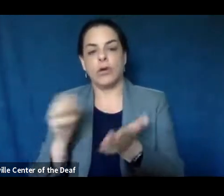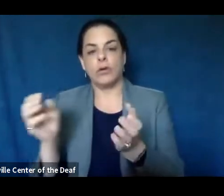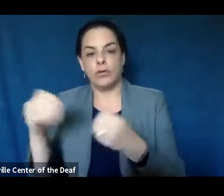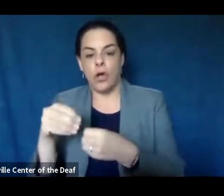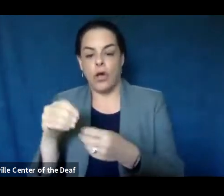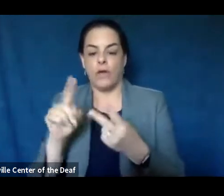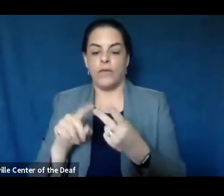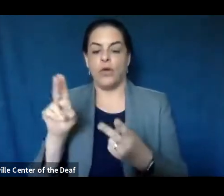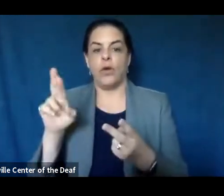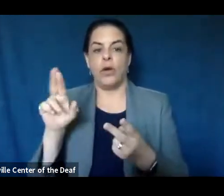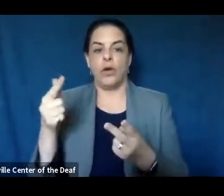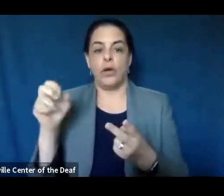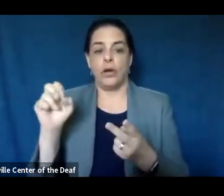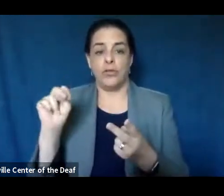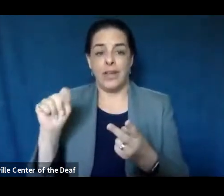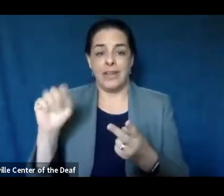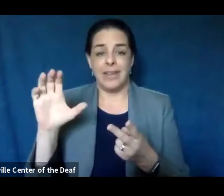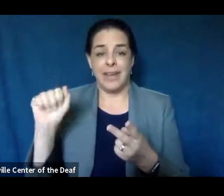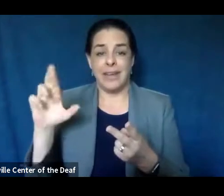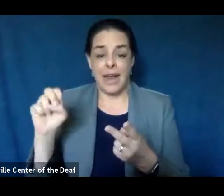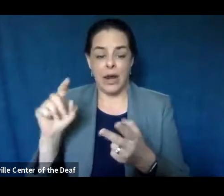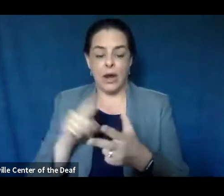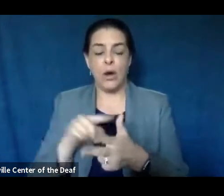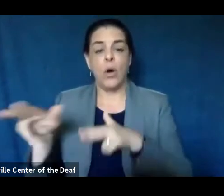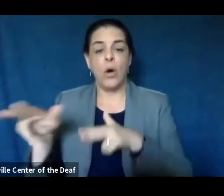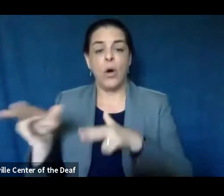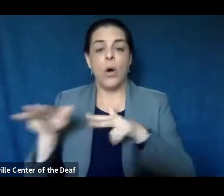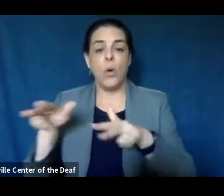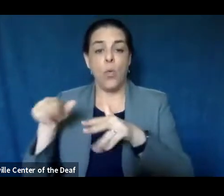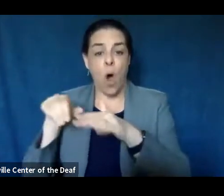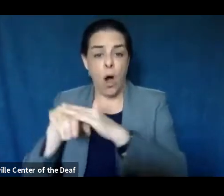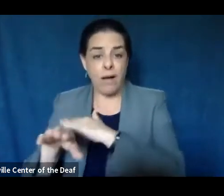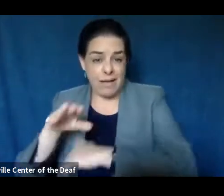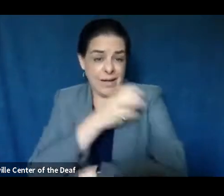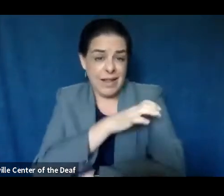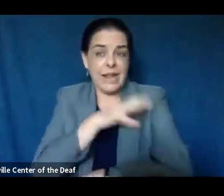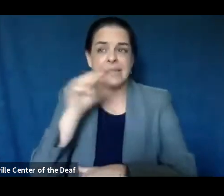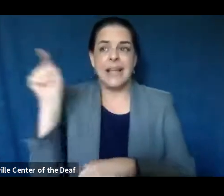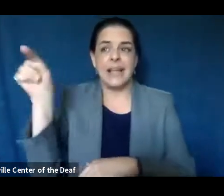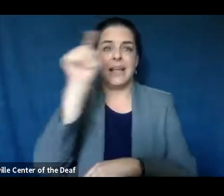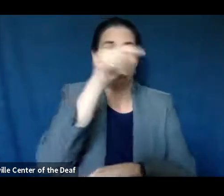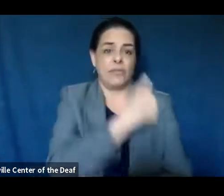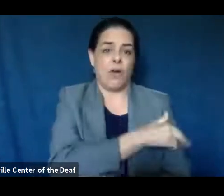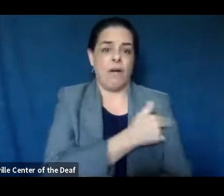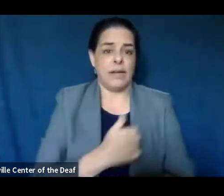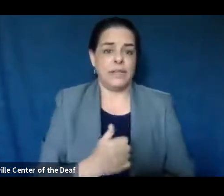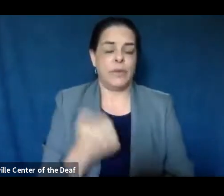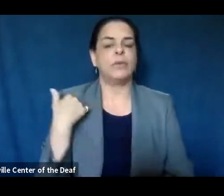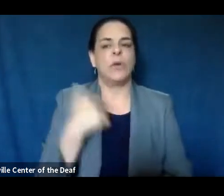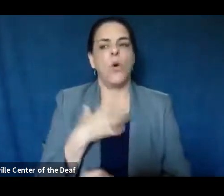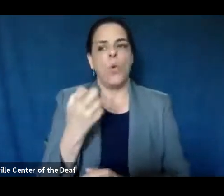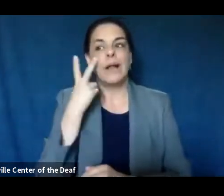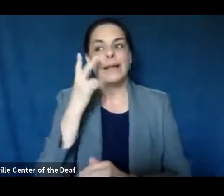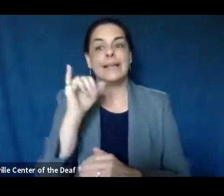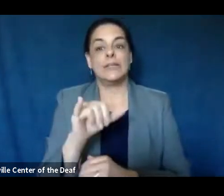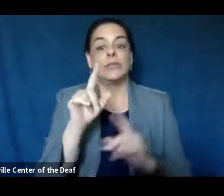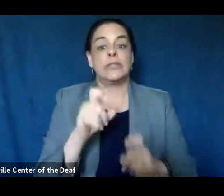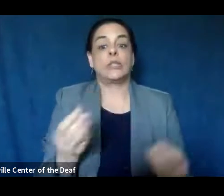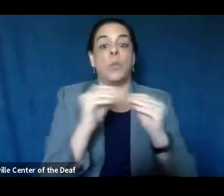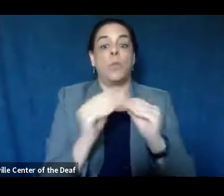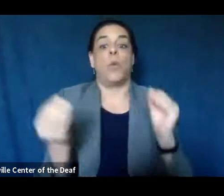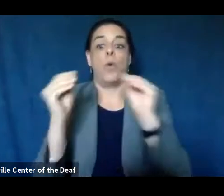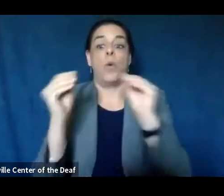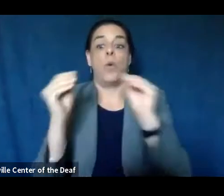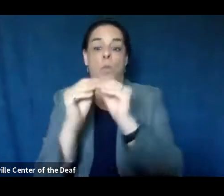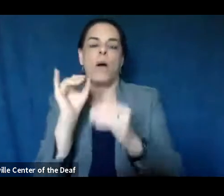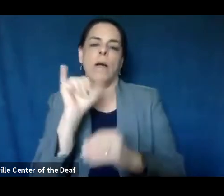urgent care centers, walk-in clinics, and our area hospitals. And we want to continue to see that increase. And that's one of the metrics that we're